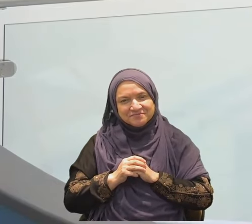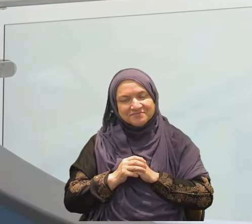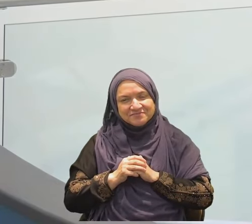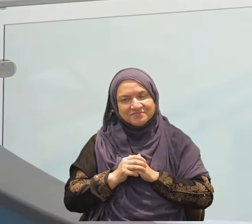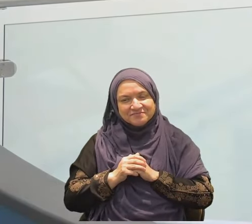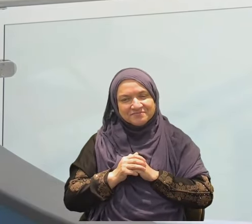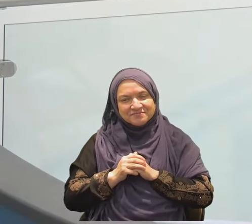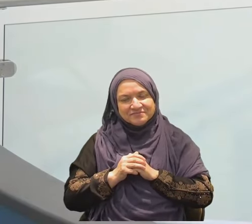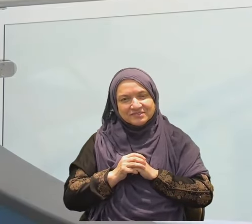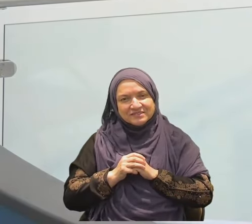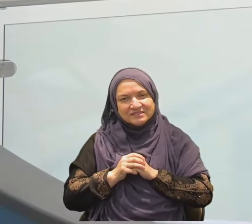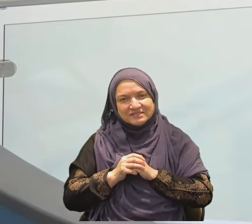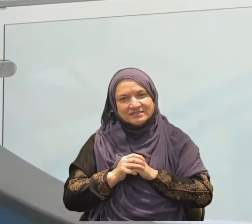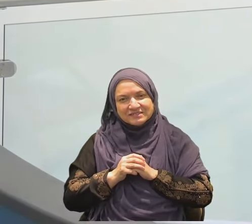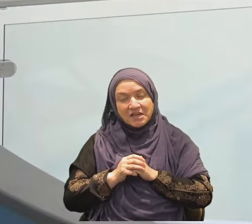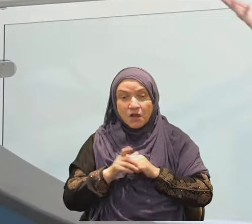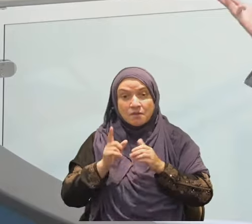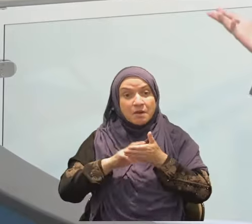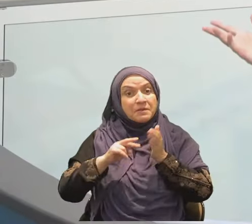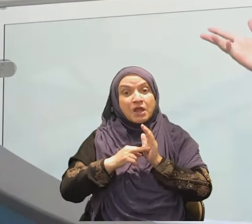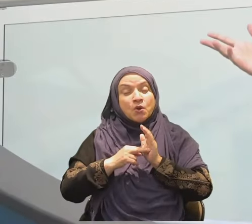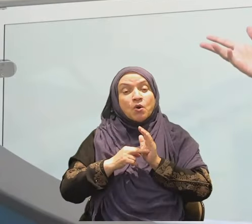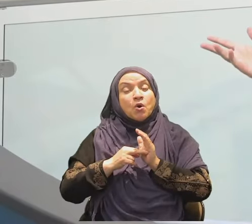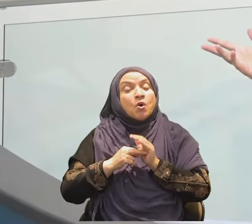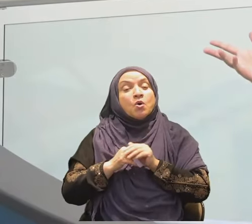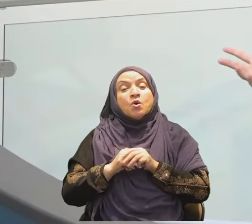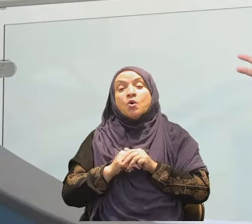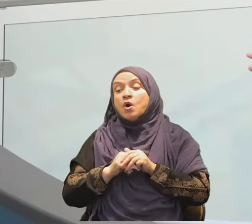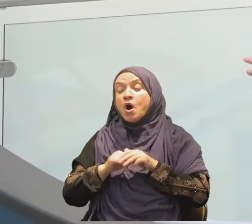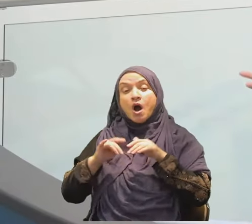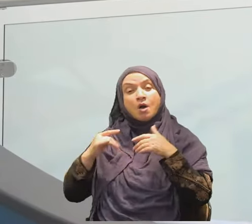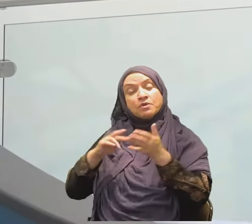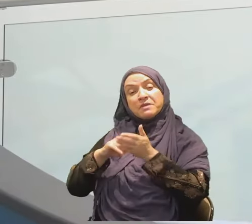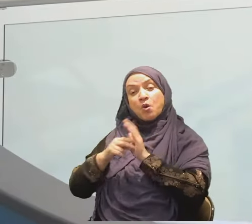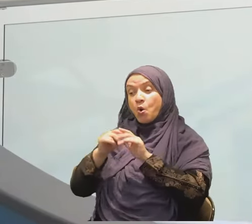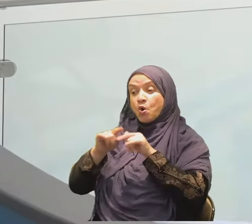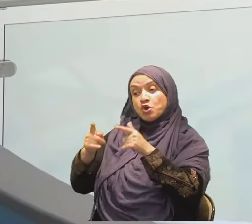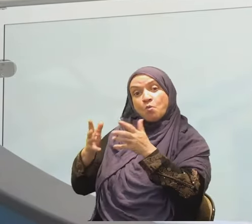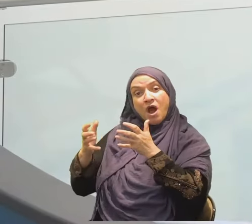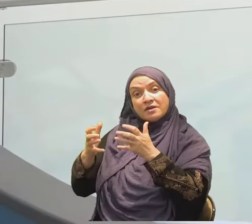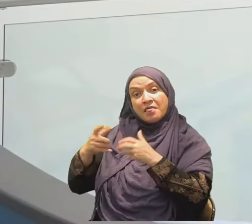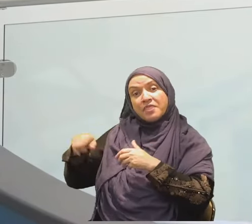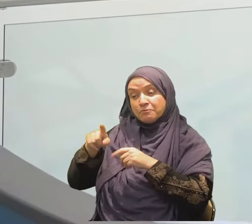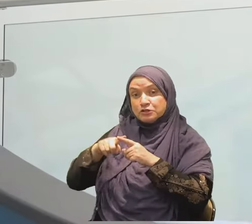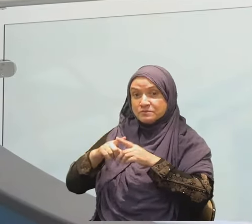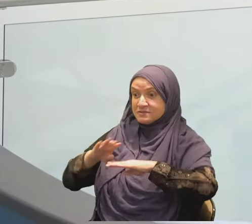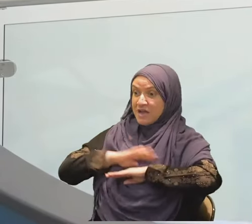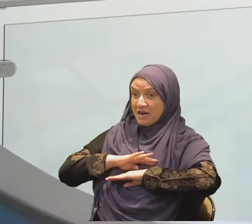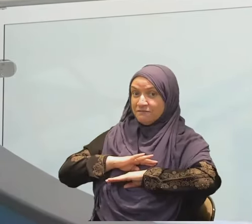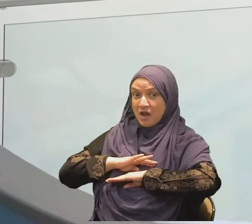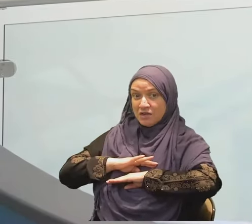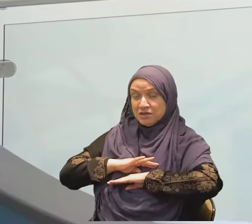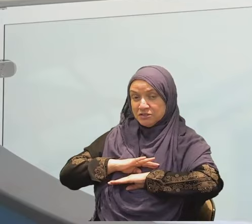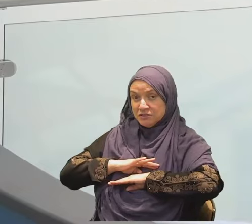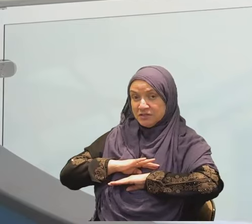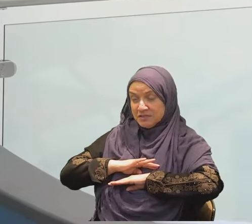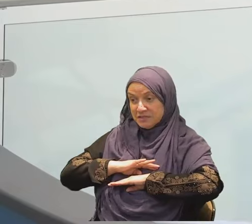dress because you want to please a crowd. Because now you are enslaved to thousands. Allah subhanahu wa ta'ala was saying, Come to me.